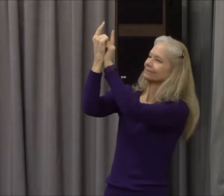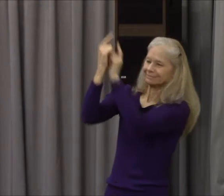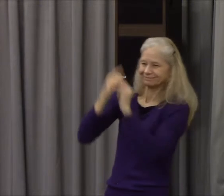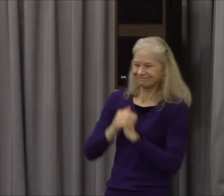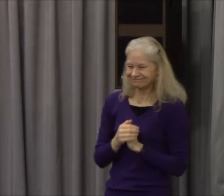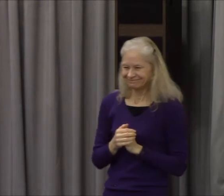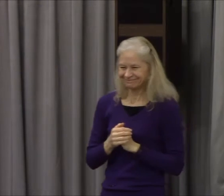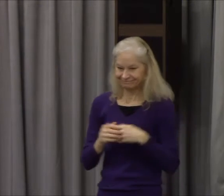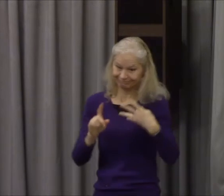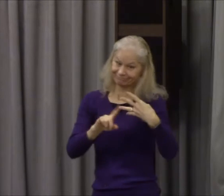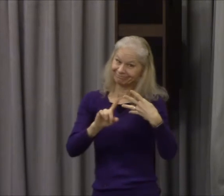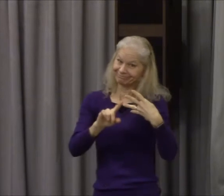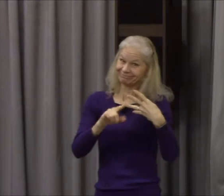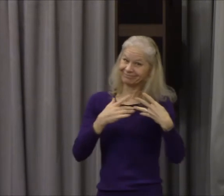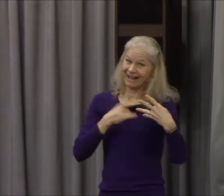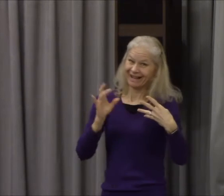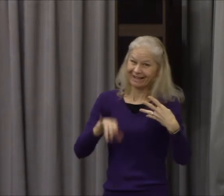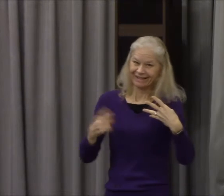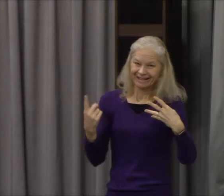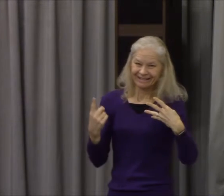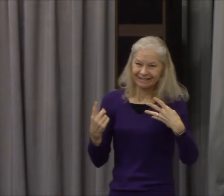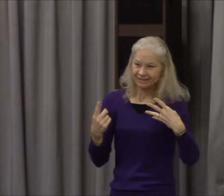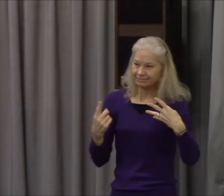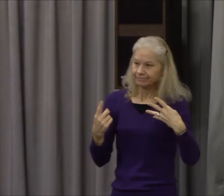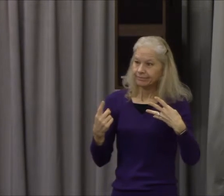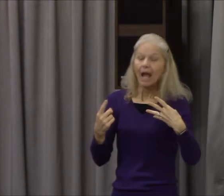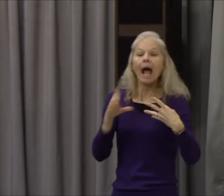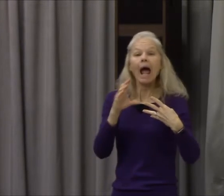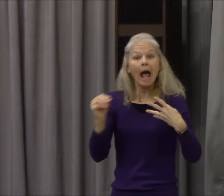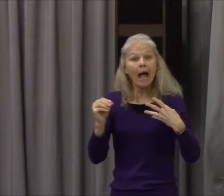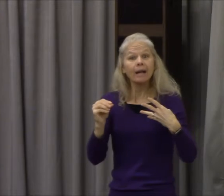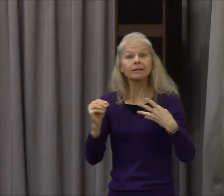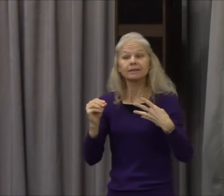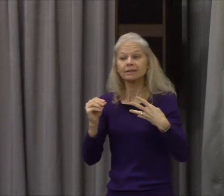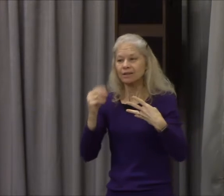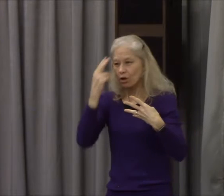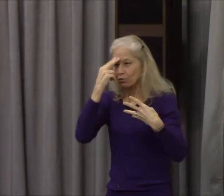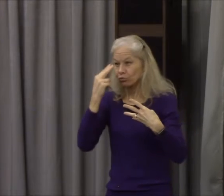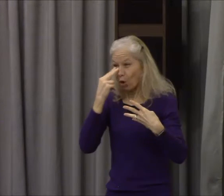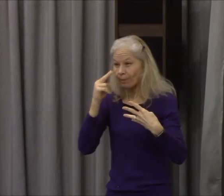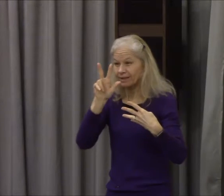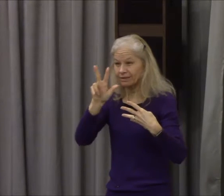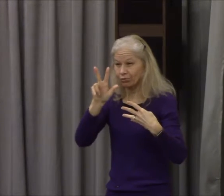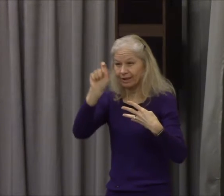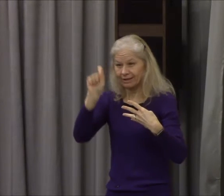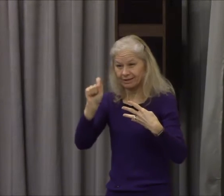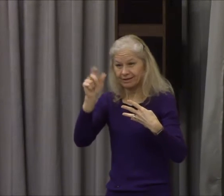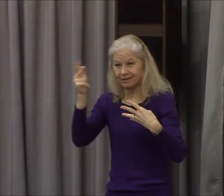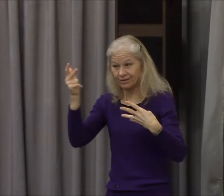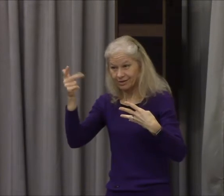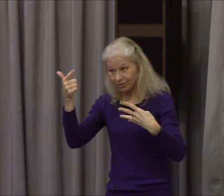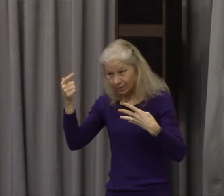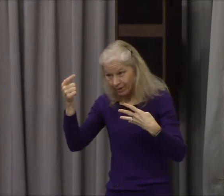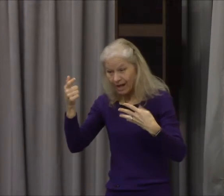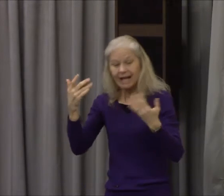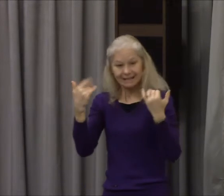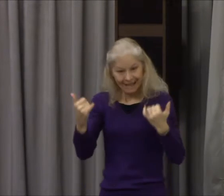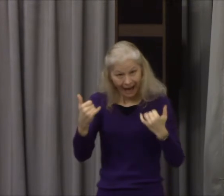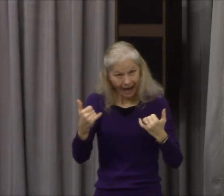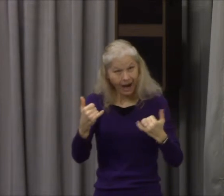by the way and Bible says Romans 321 now the righteousness of God without the law how many are glad about